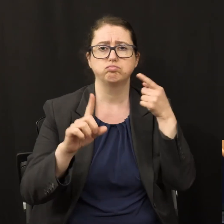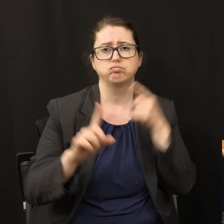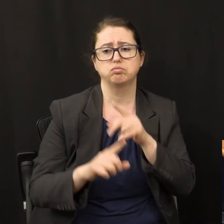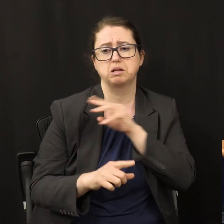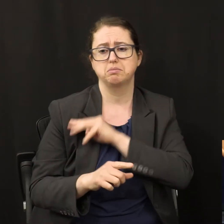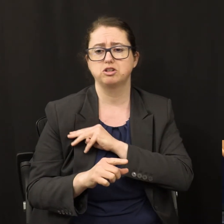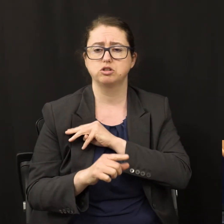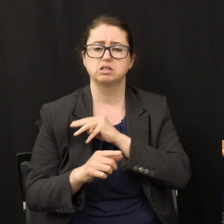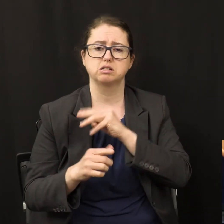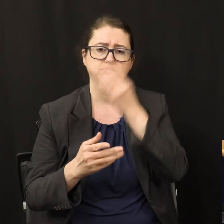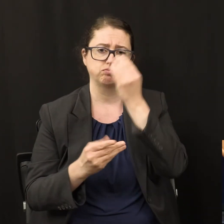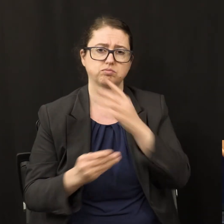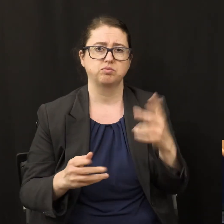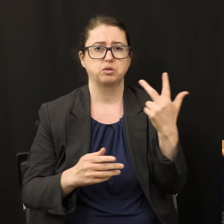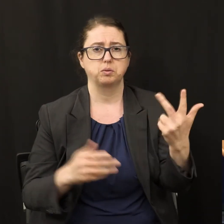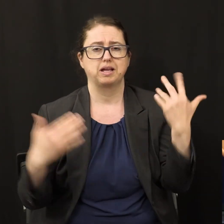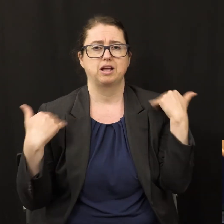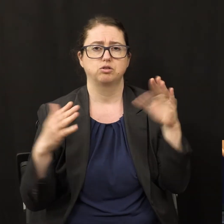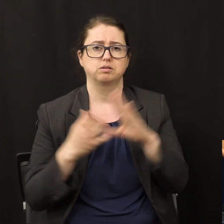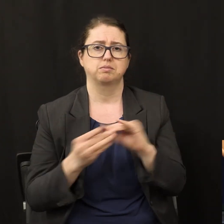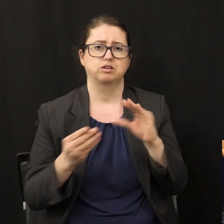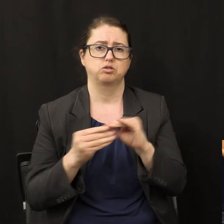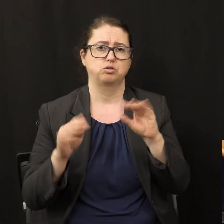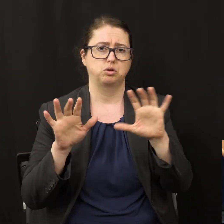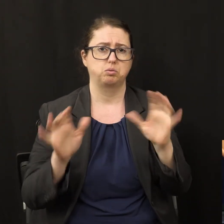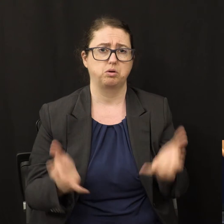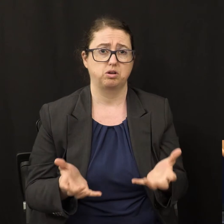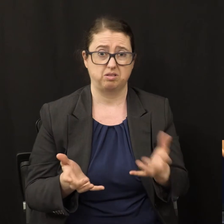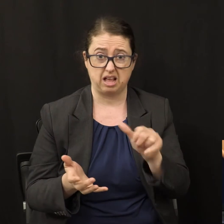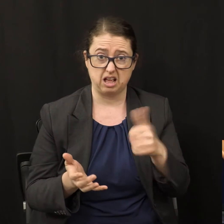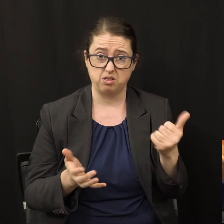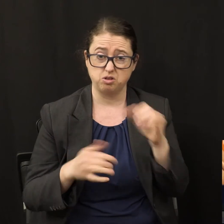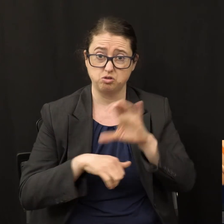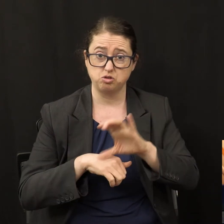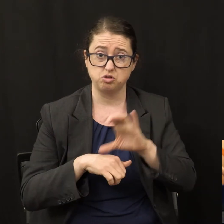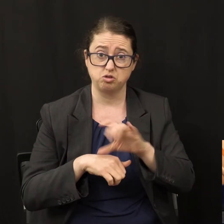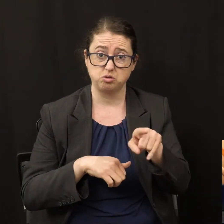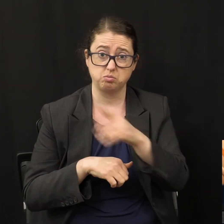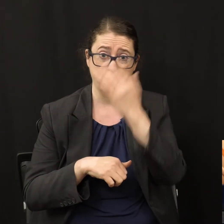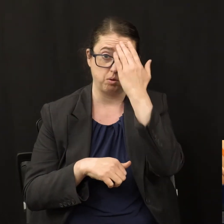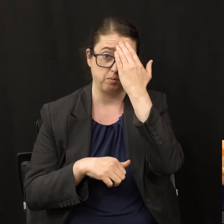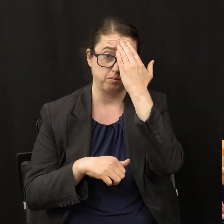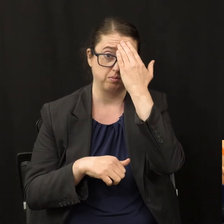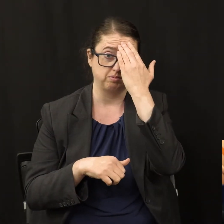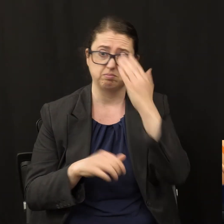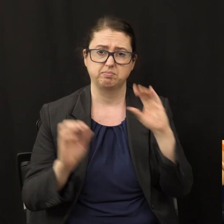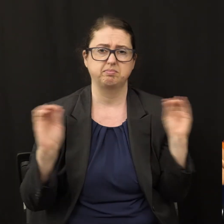angels' message to the world. Any other church you know of? There is no other church.